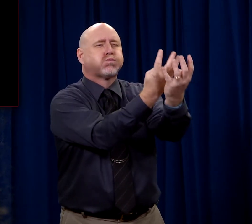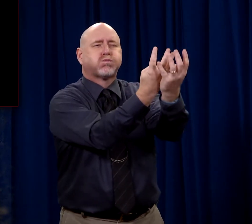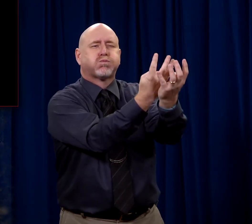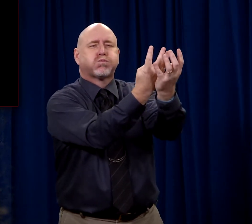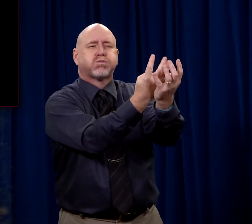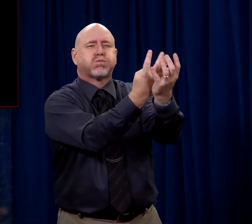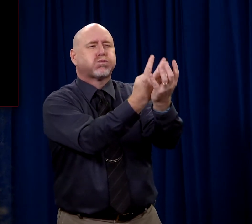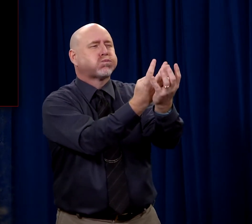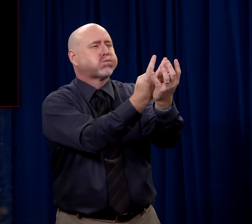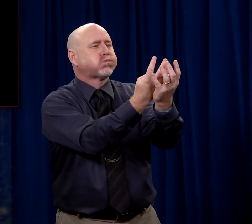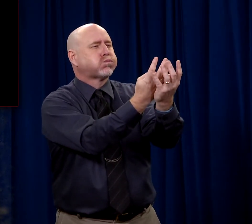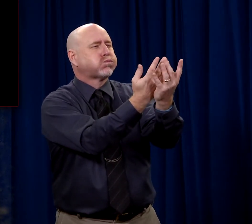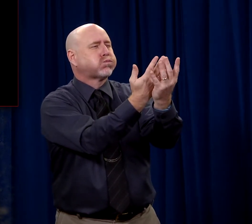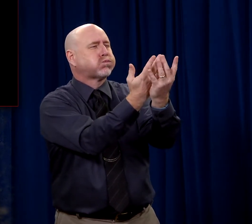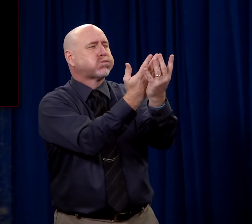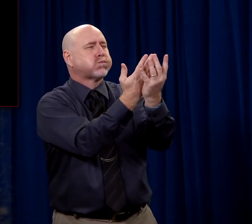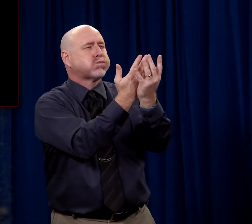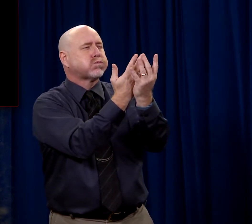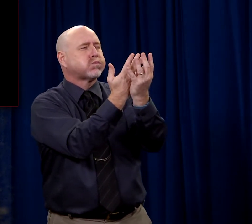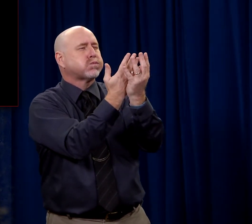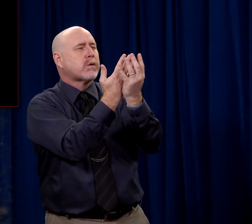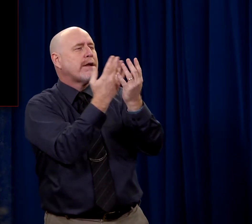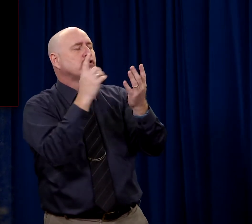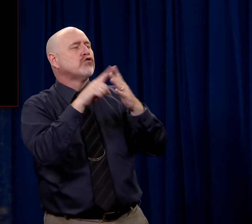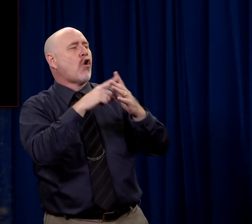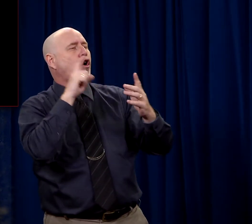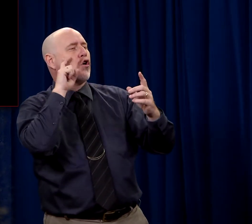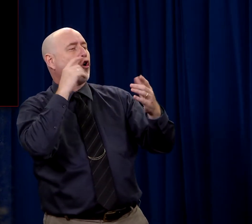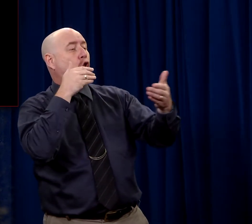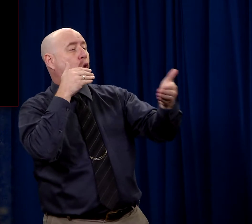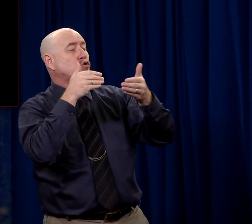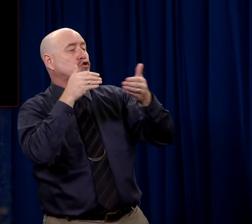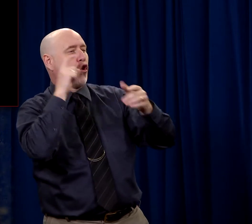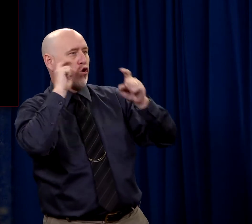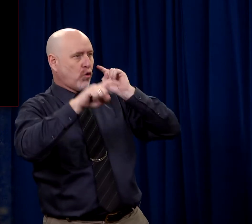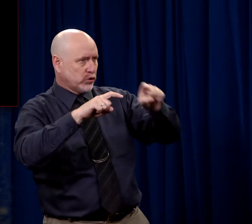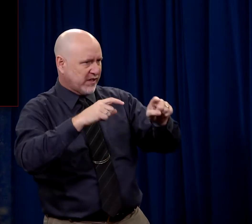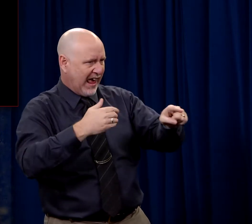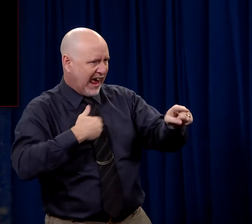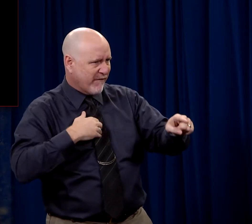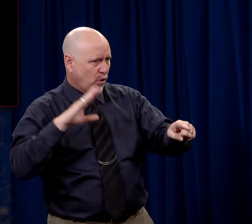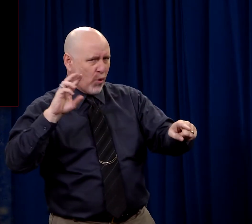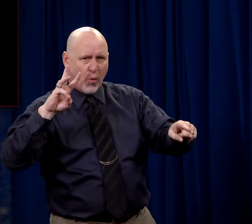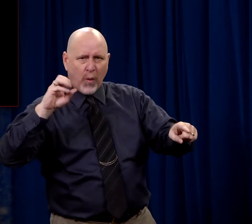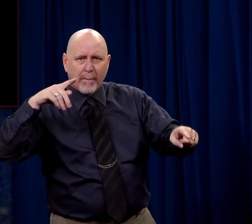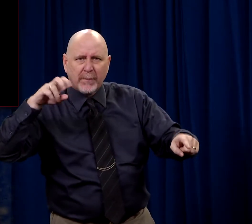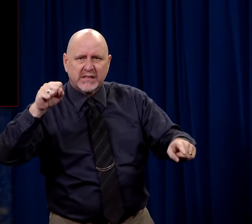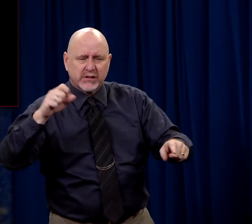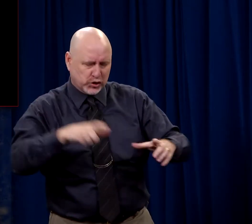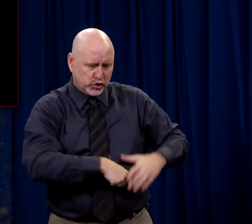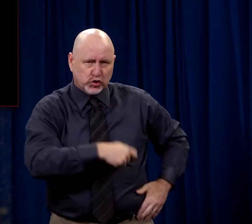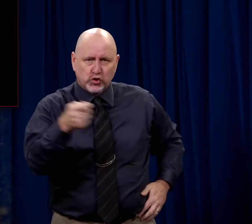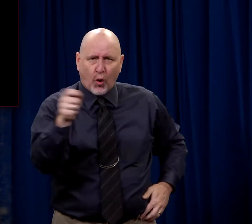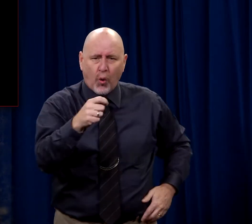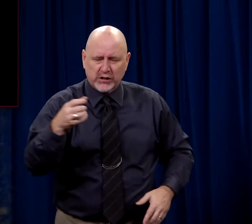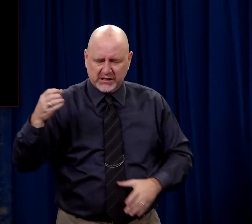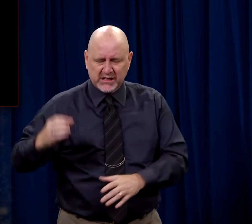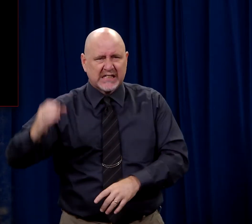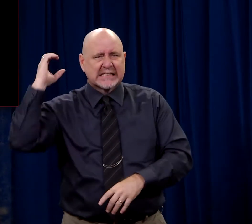coming. And the closer they get, you get to where you could start making them out. And you realize that they're carrying weapons. They're carrying swords and